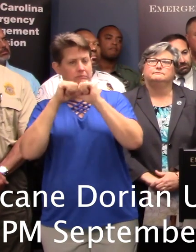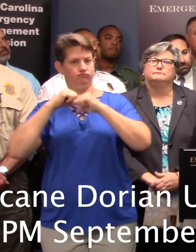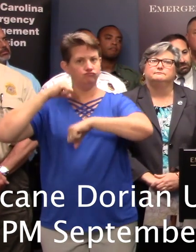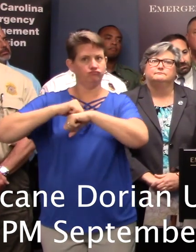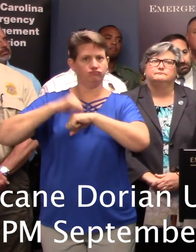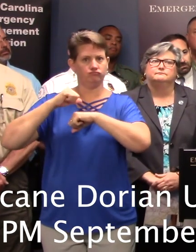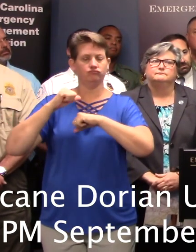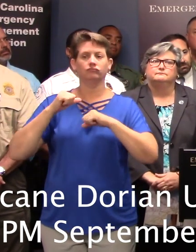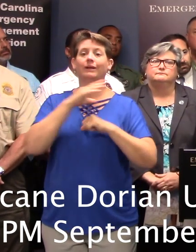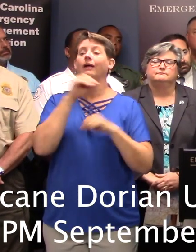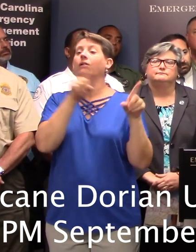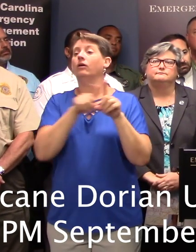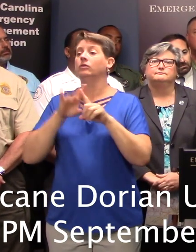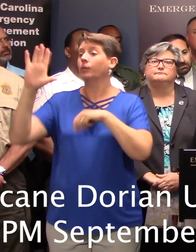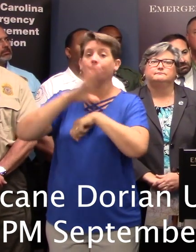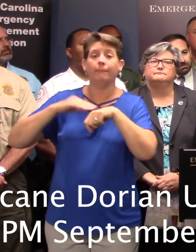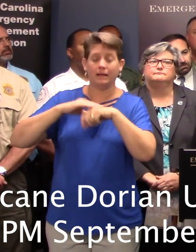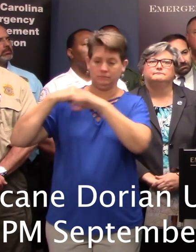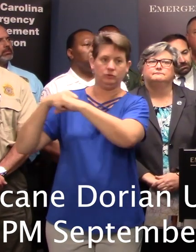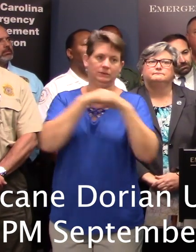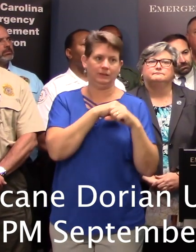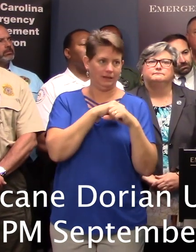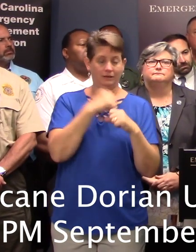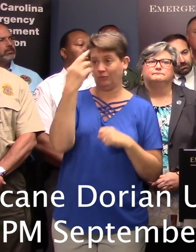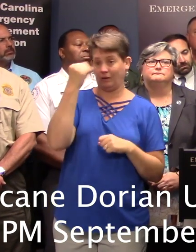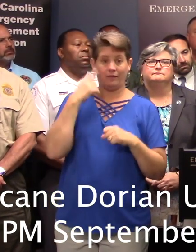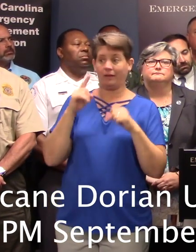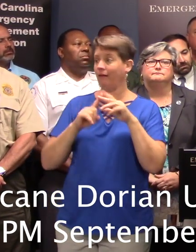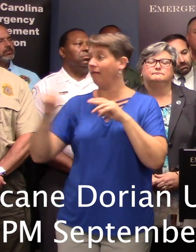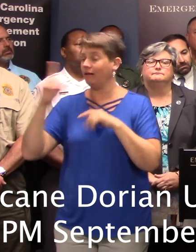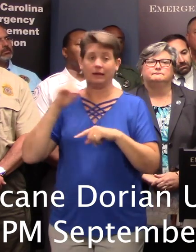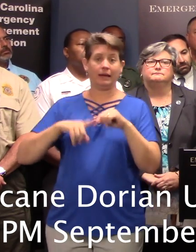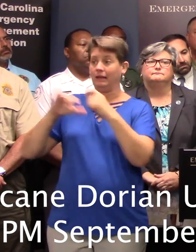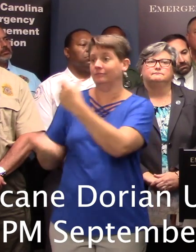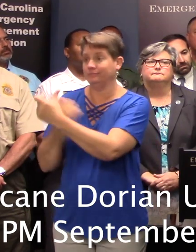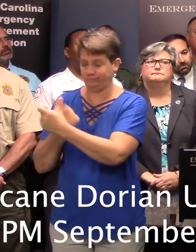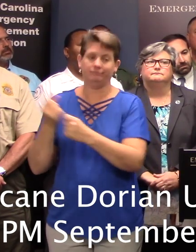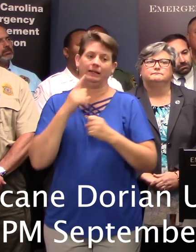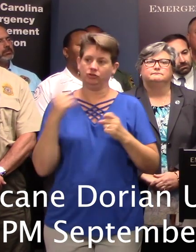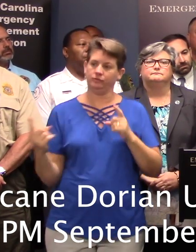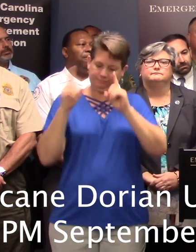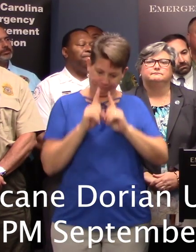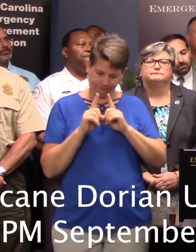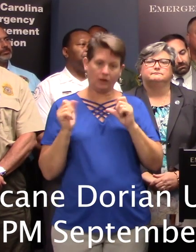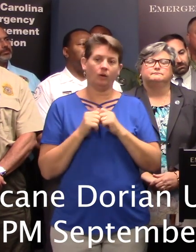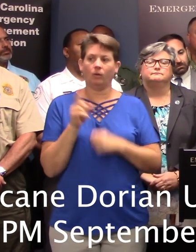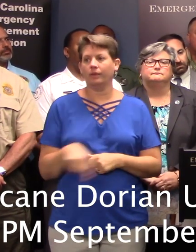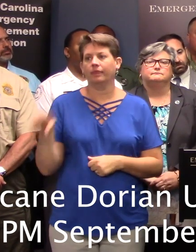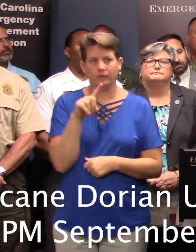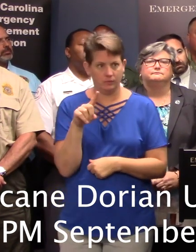And also protect your pets because you won't be able to run out and go get them, have them with you, have them in a safe place.